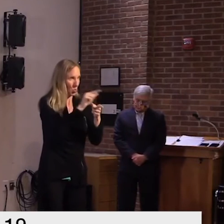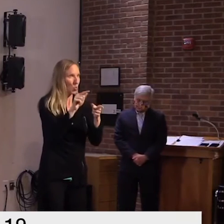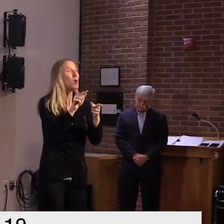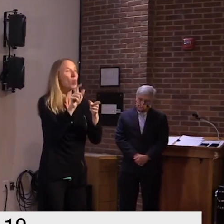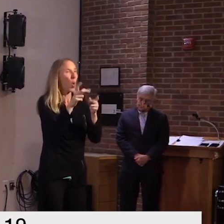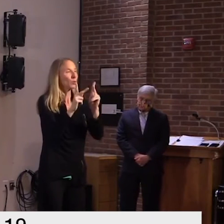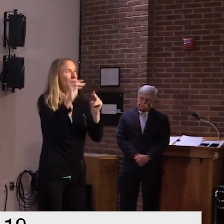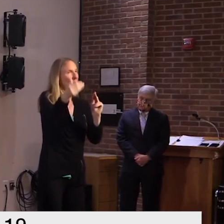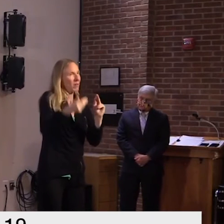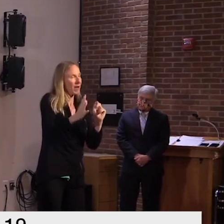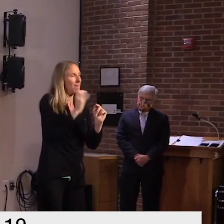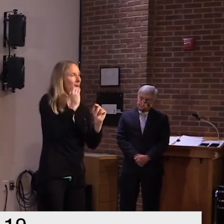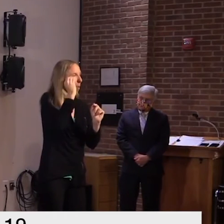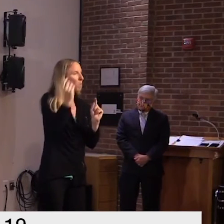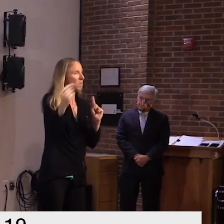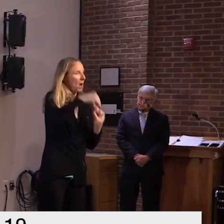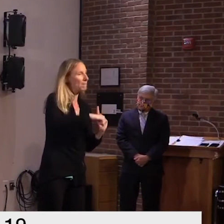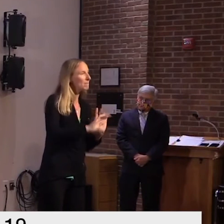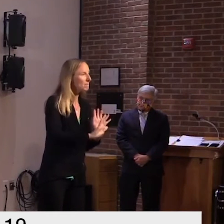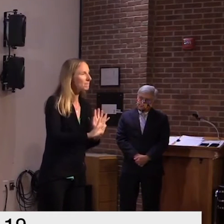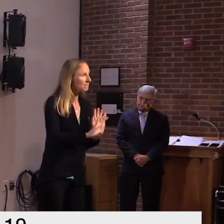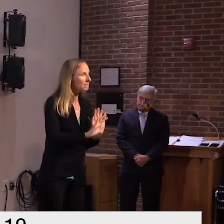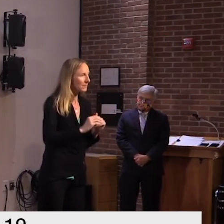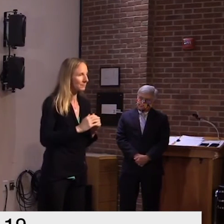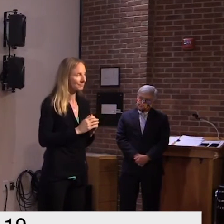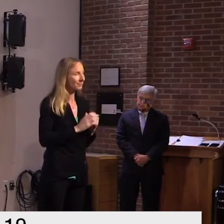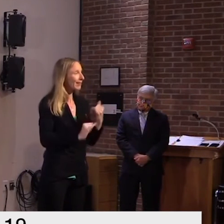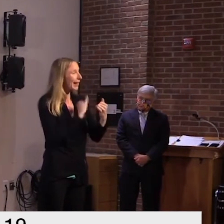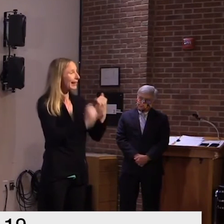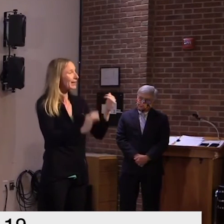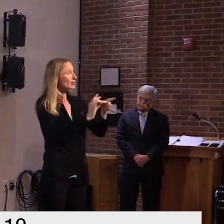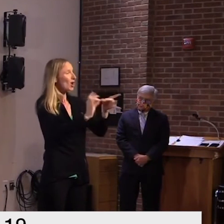and then lastly what about traveling